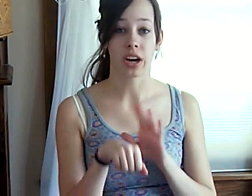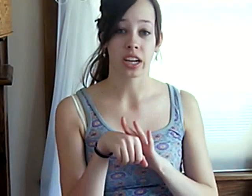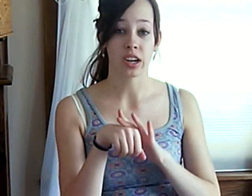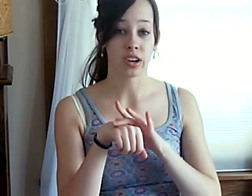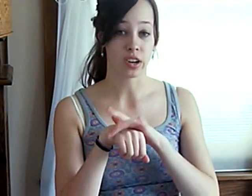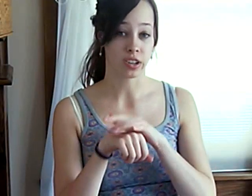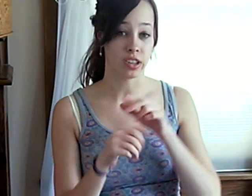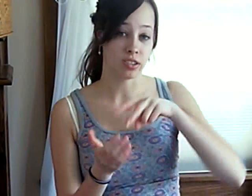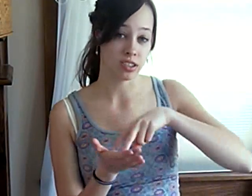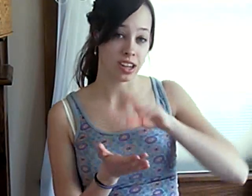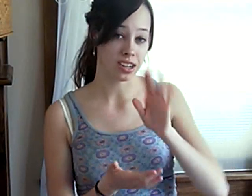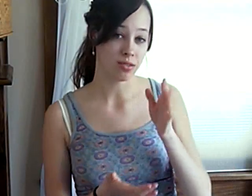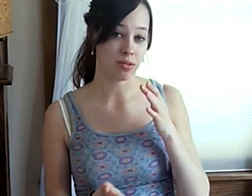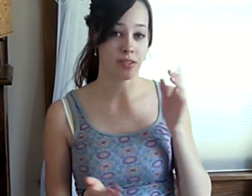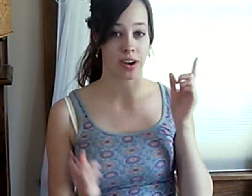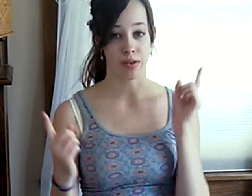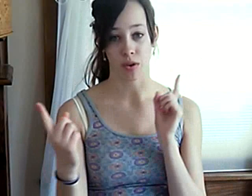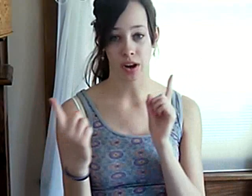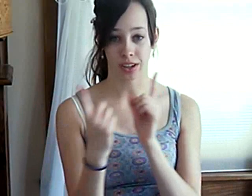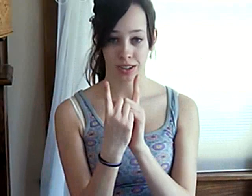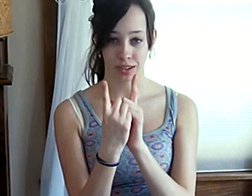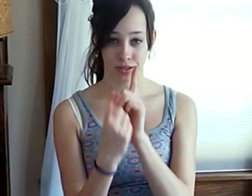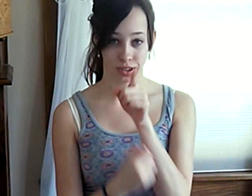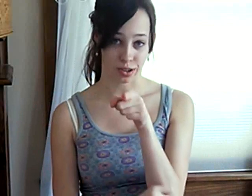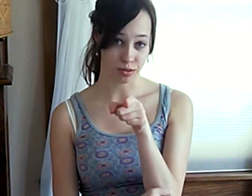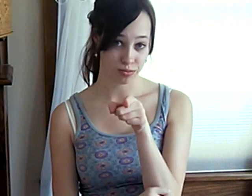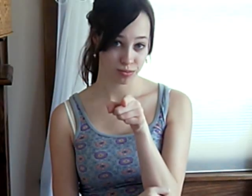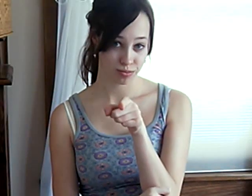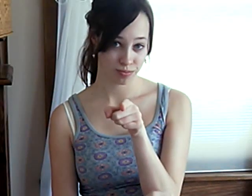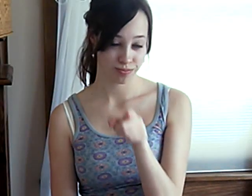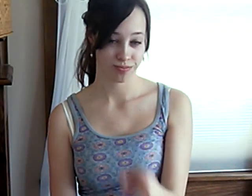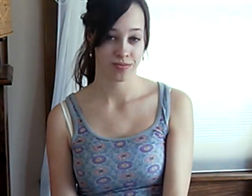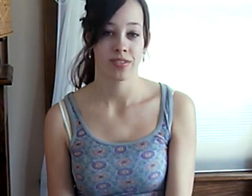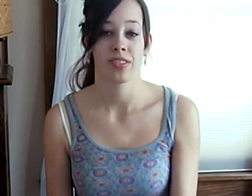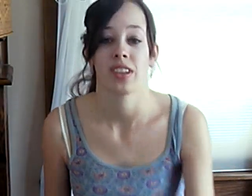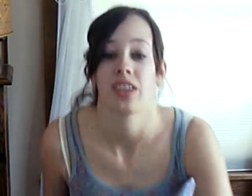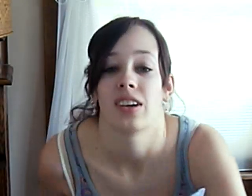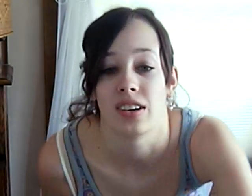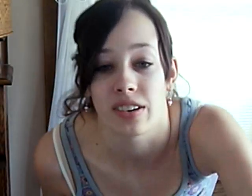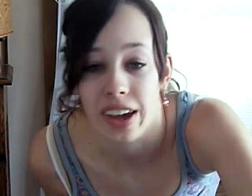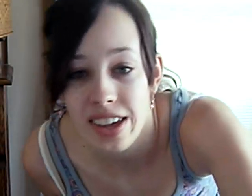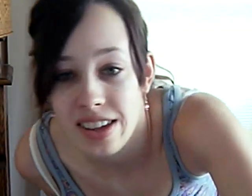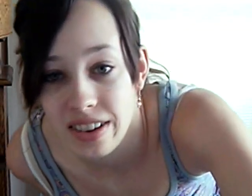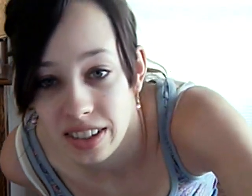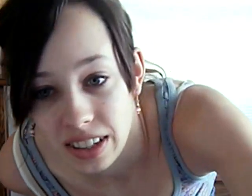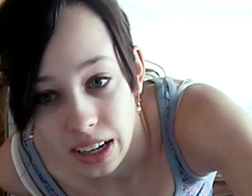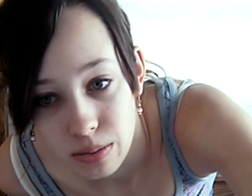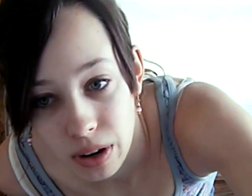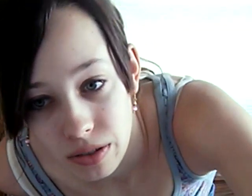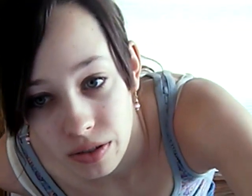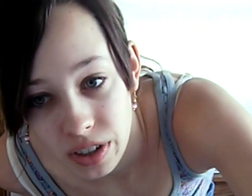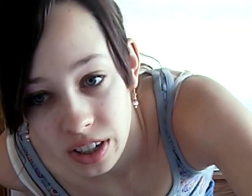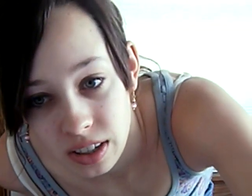you got here early. stand and wave. I walk to you. walk you. Okay, here's the next part of the verse.